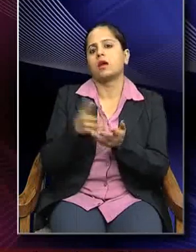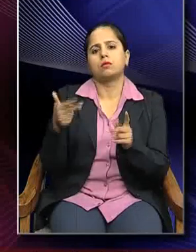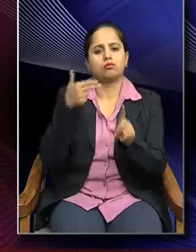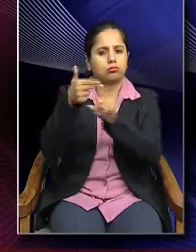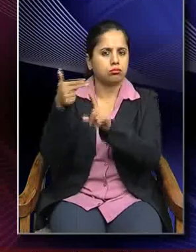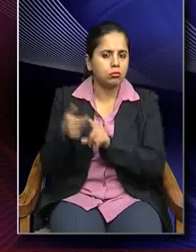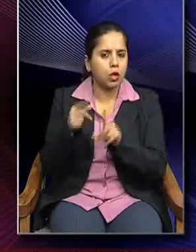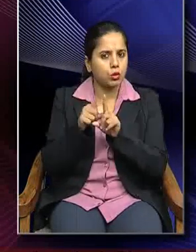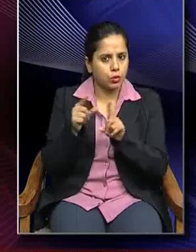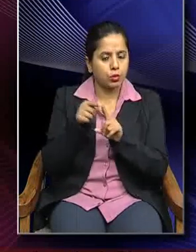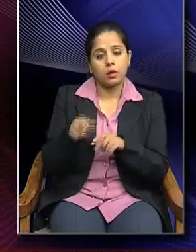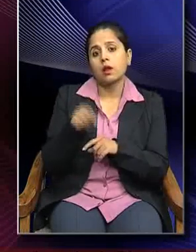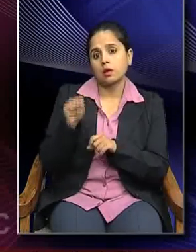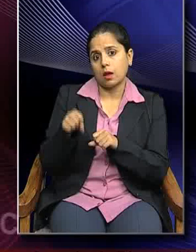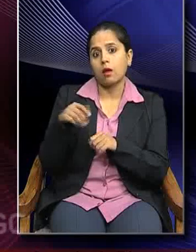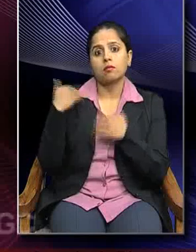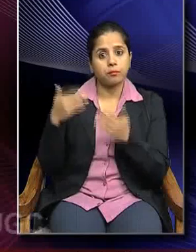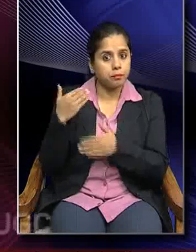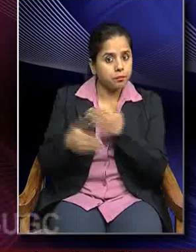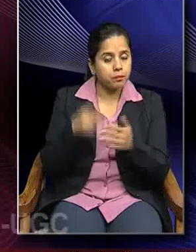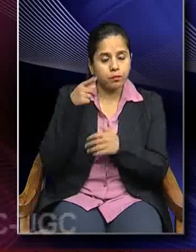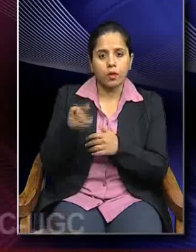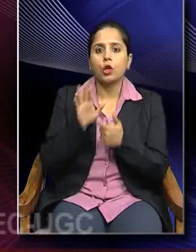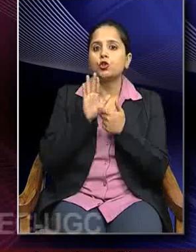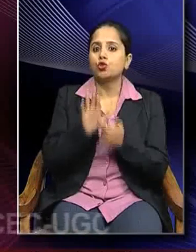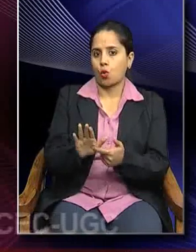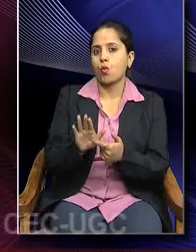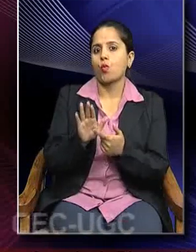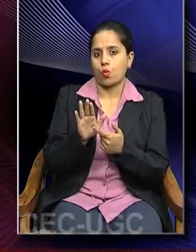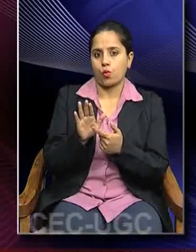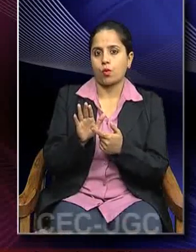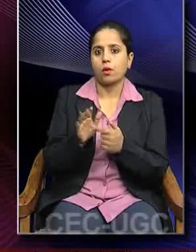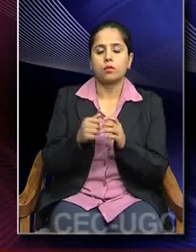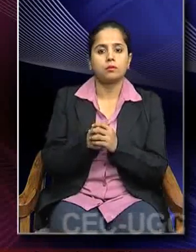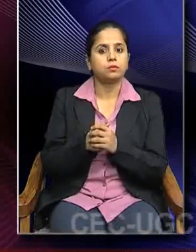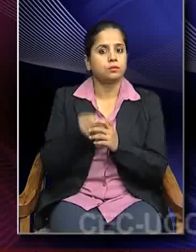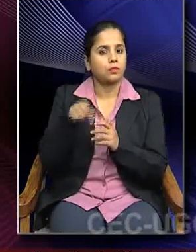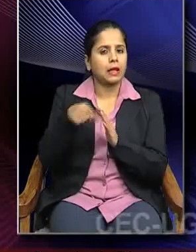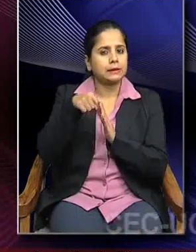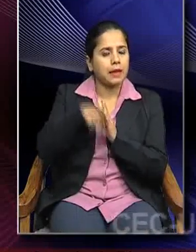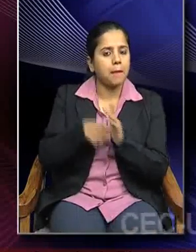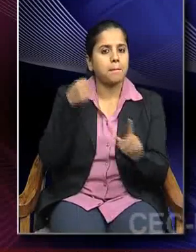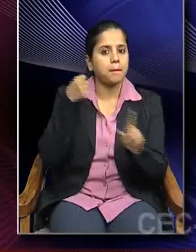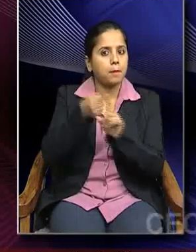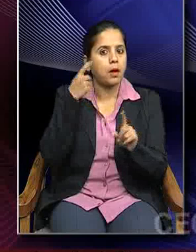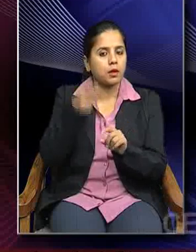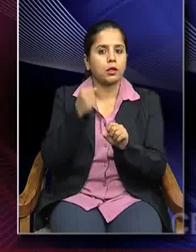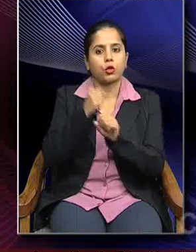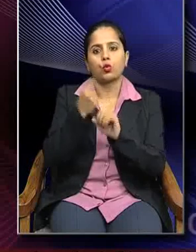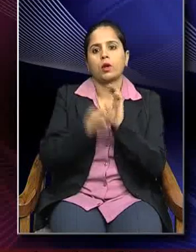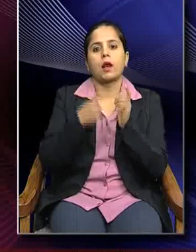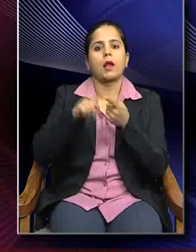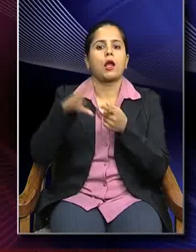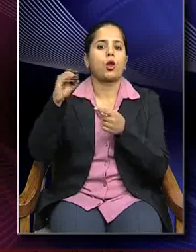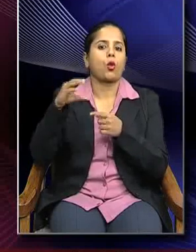obviously it represented a deep impact of Greco-Roman tradition